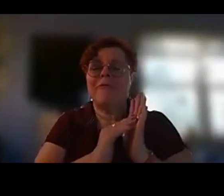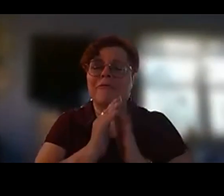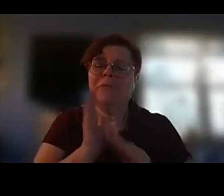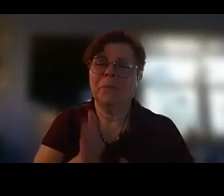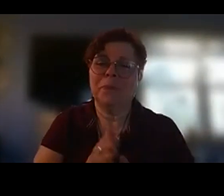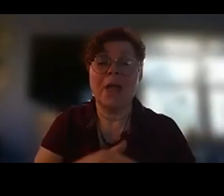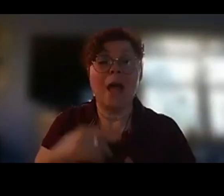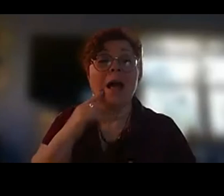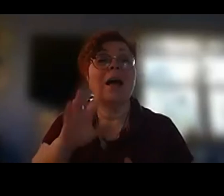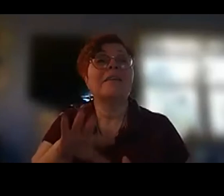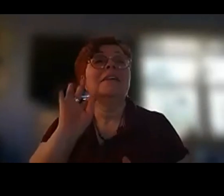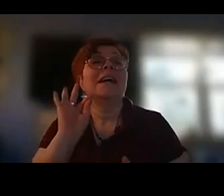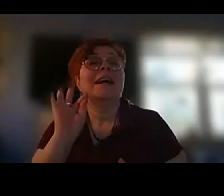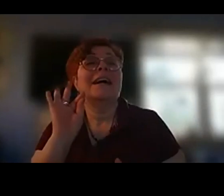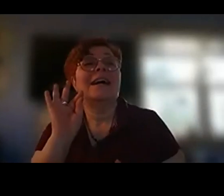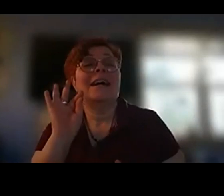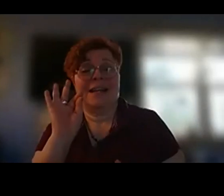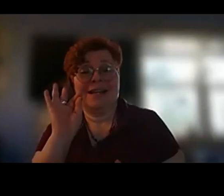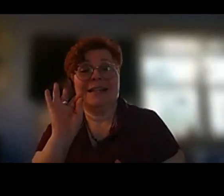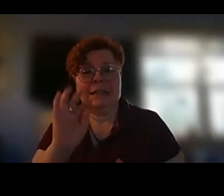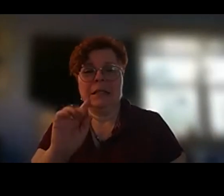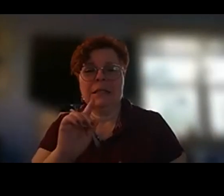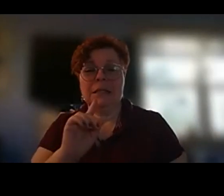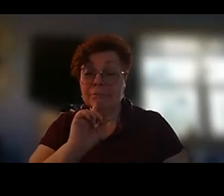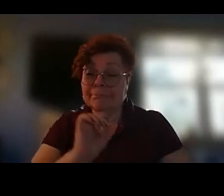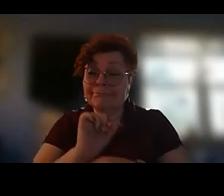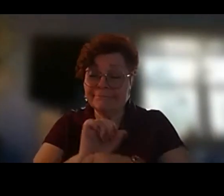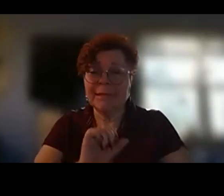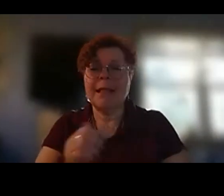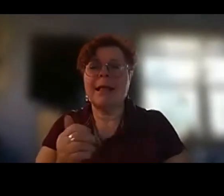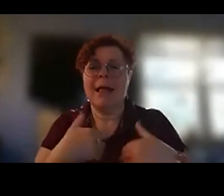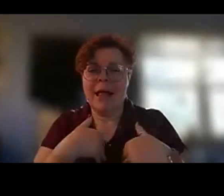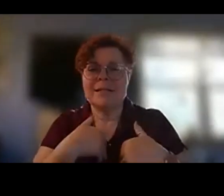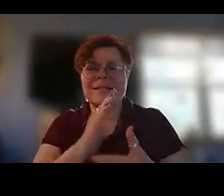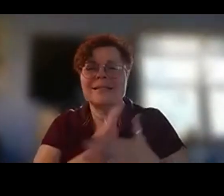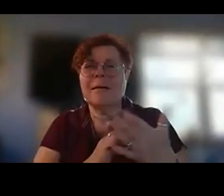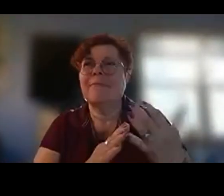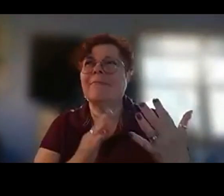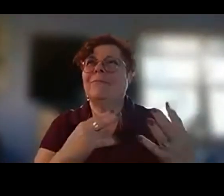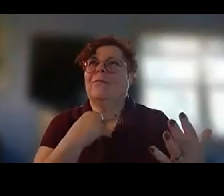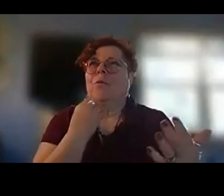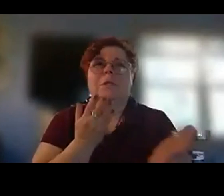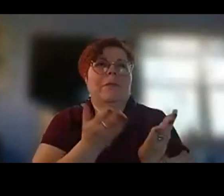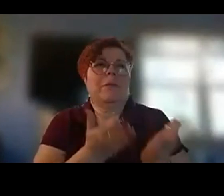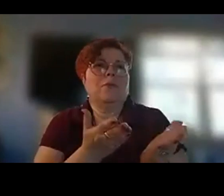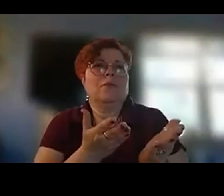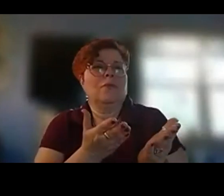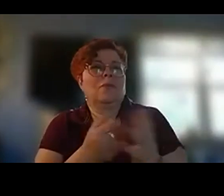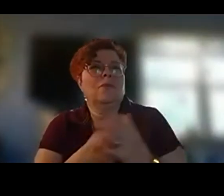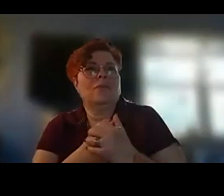find that there is some voice there that i that wants to